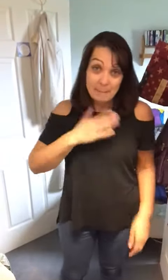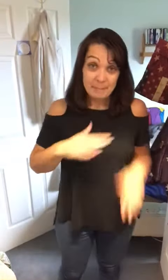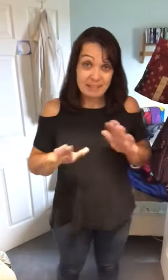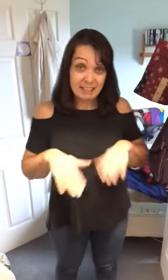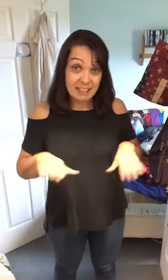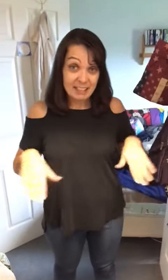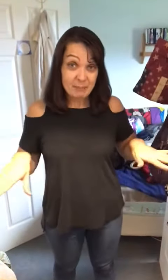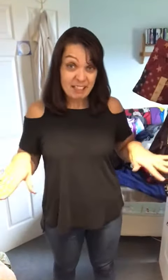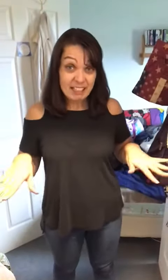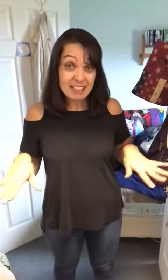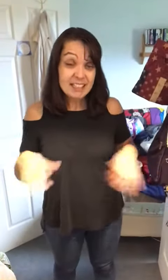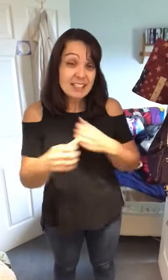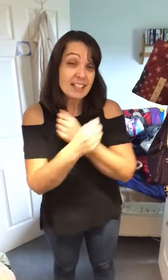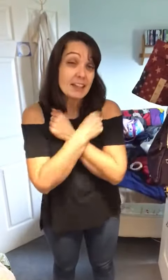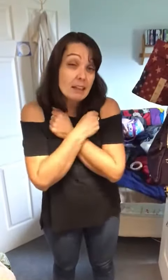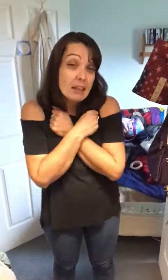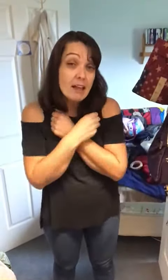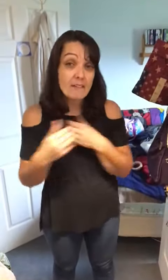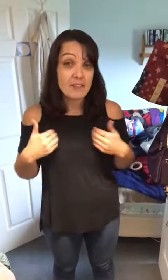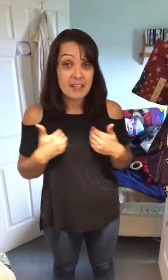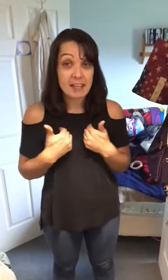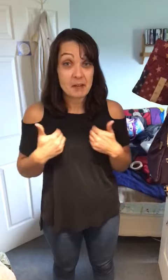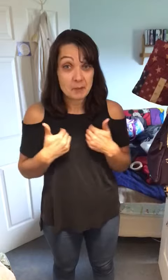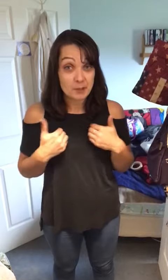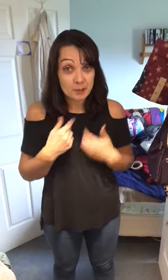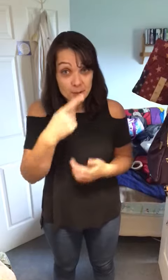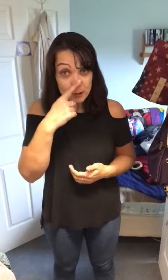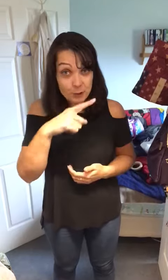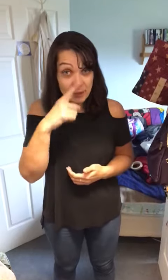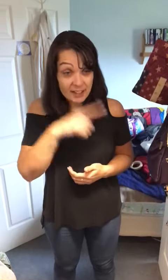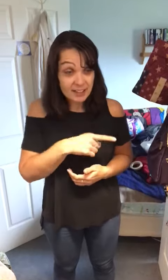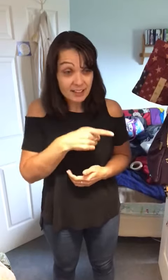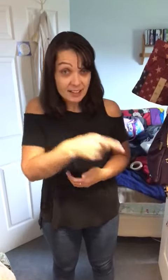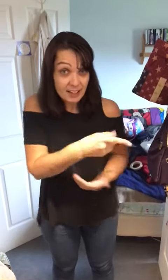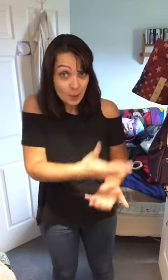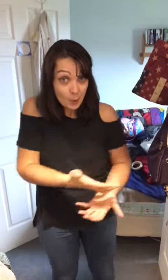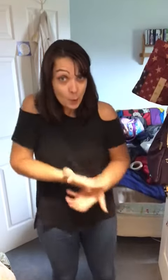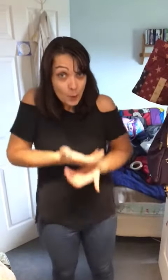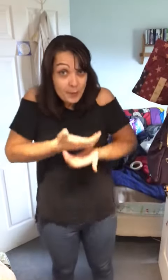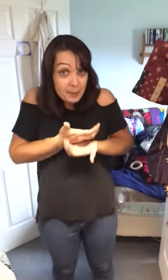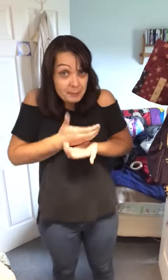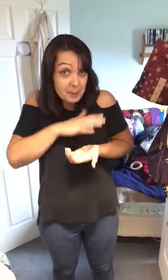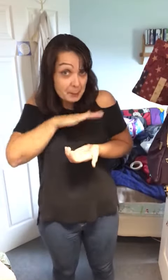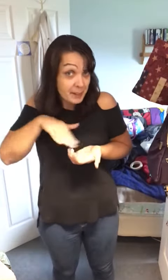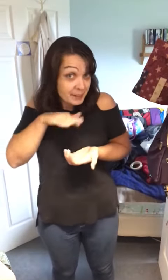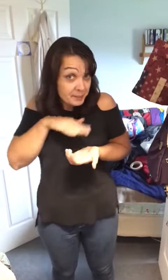my kids they love the animals do you mind that they hold them and pet them